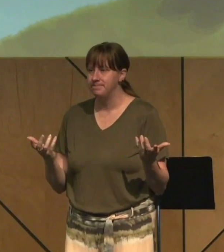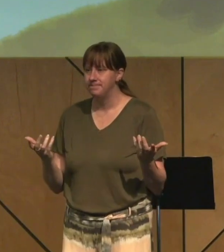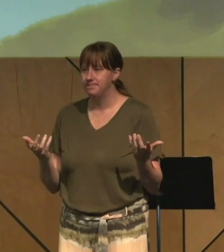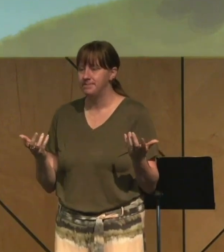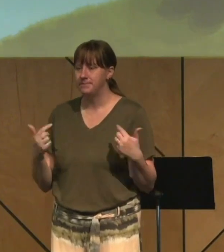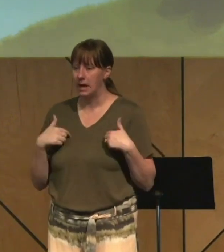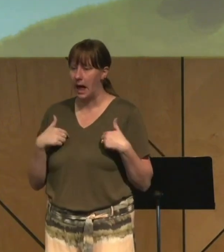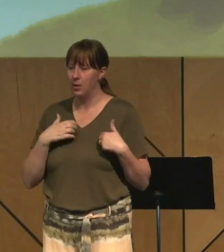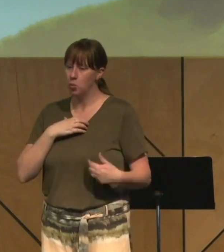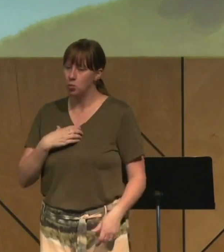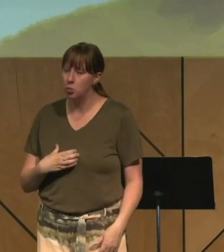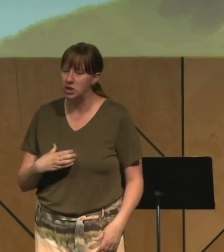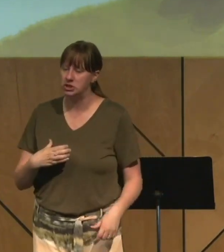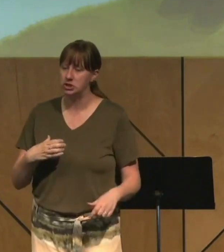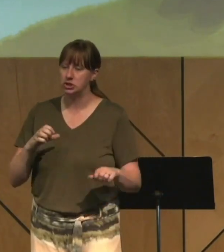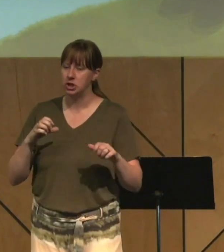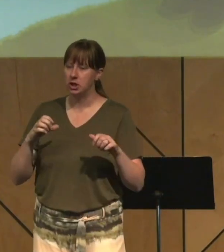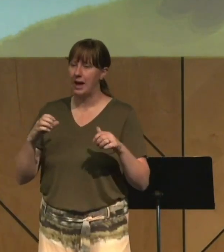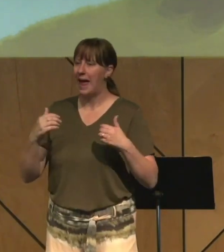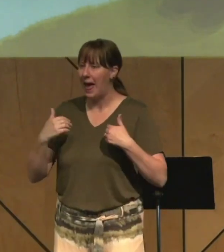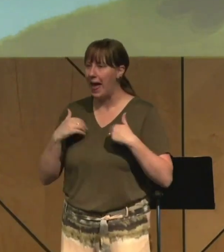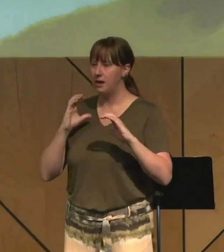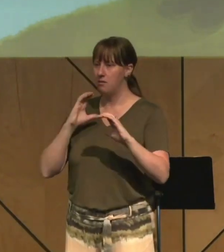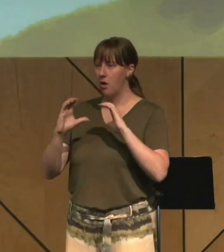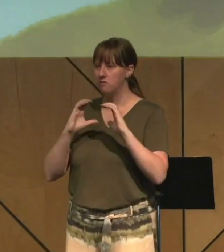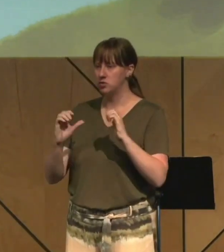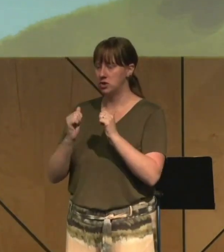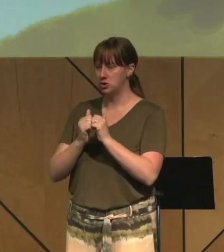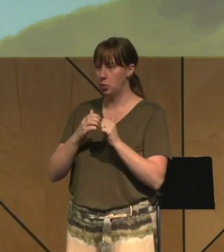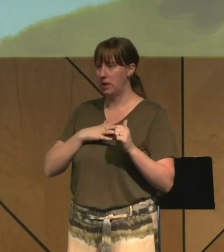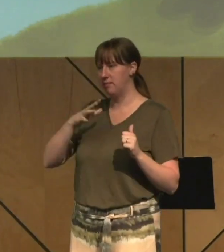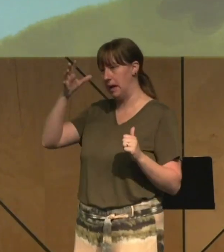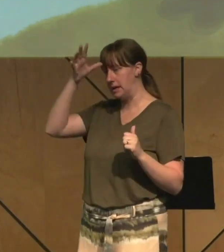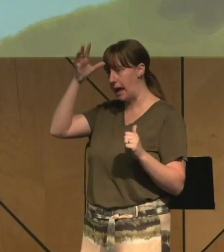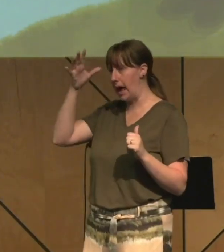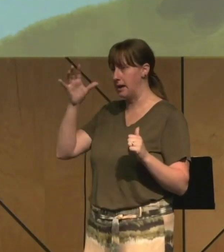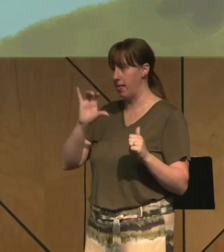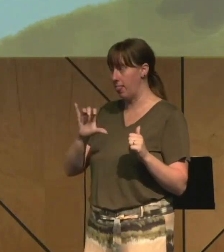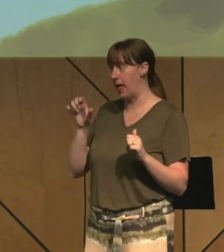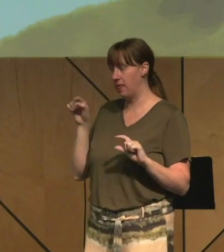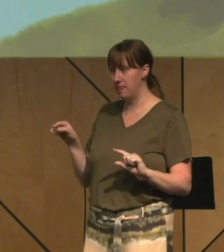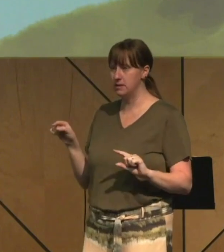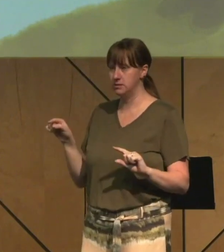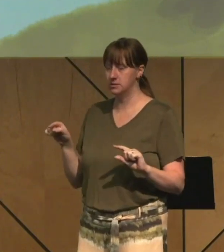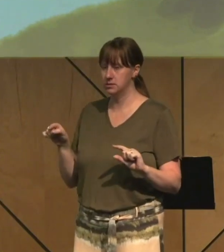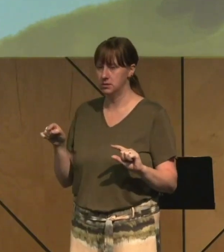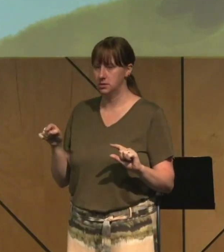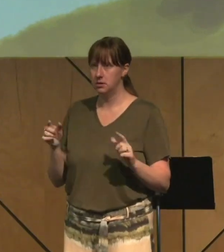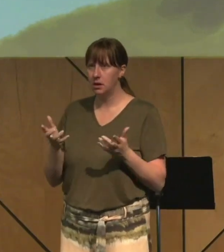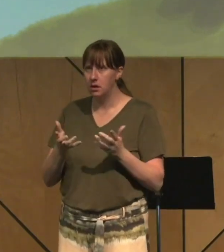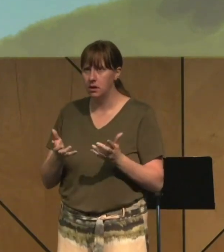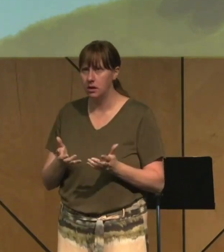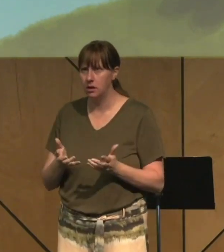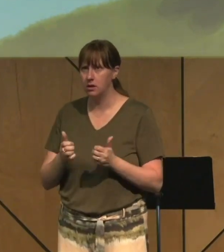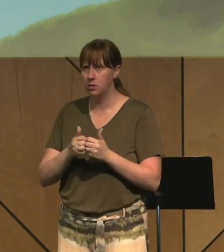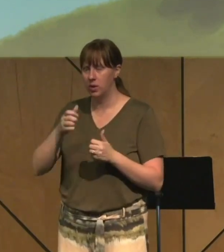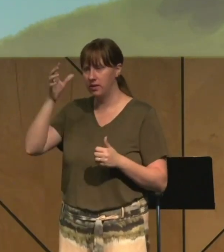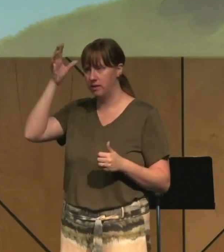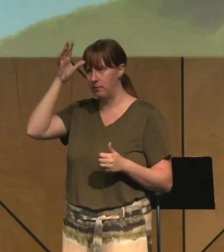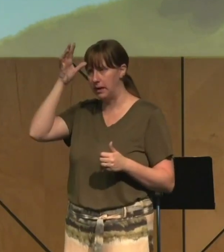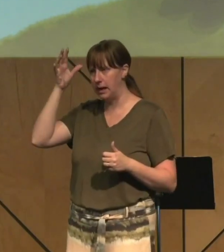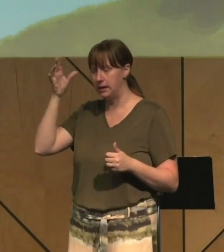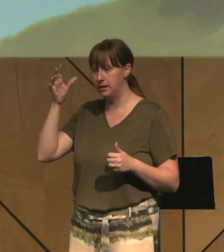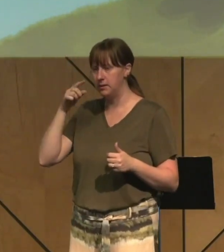Proverbs. Have a shot to have that conversation with me. Really, the pain and the shame and the hurt of